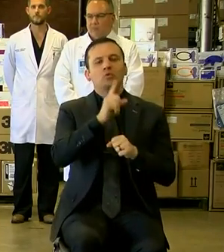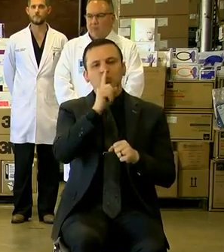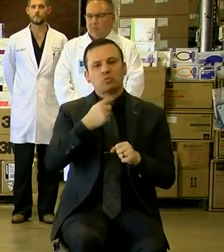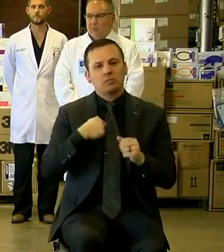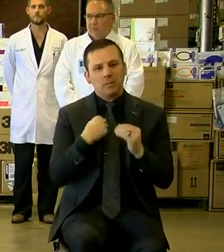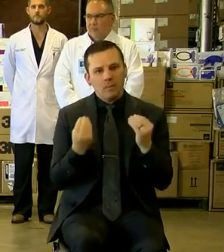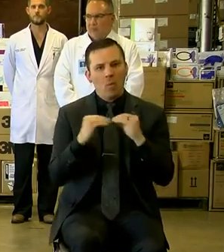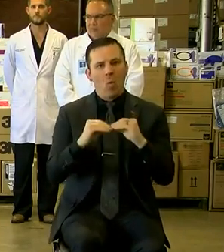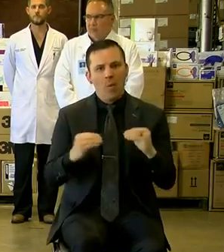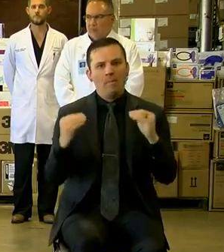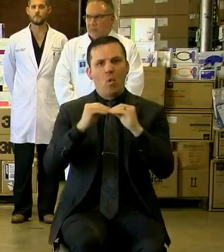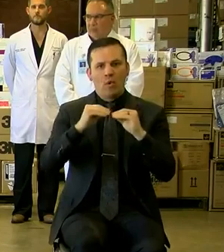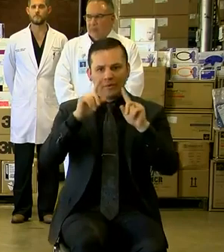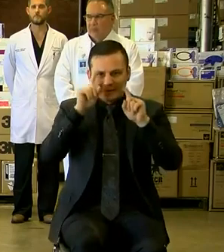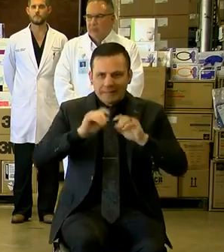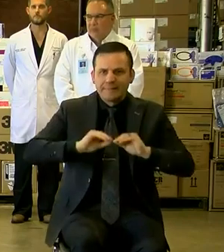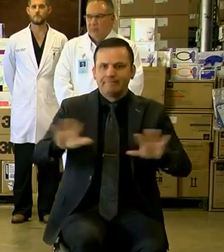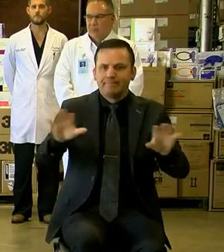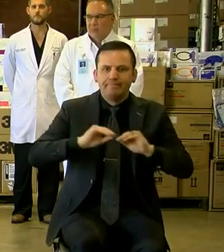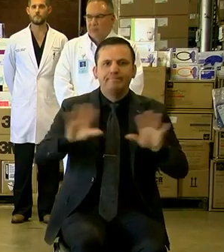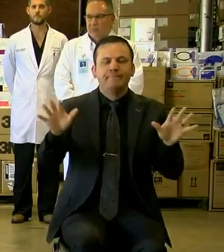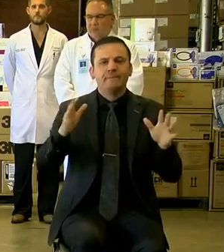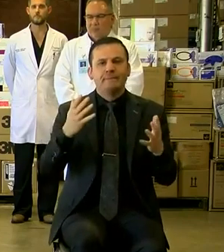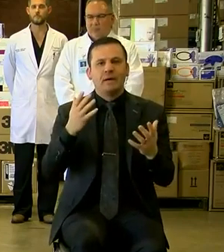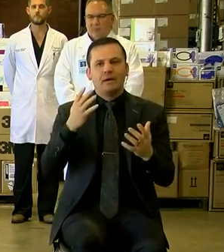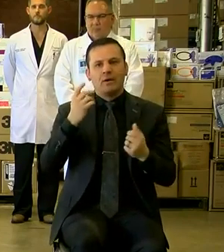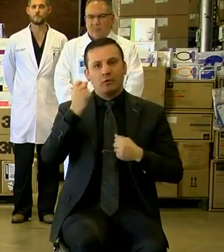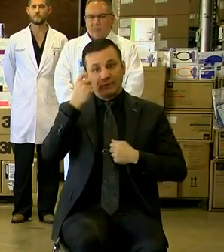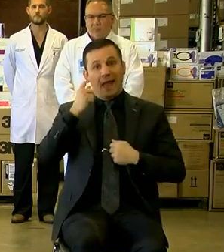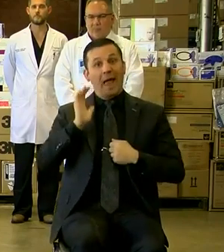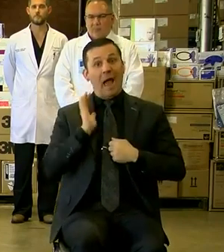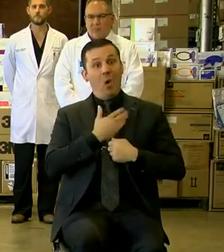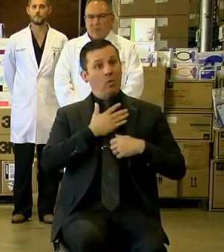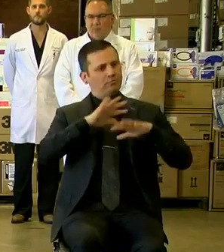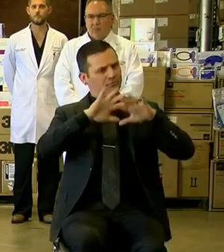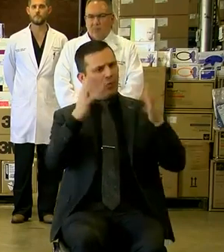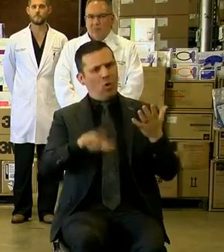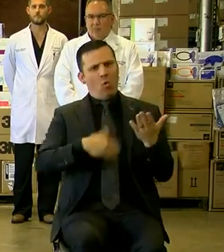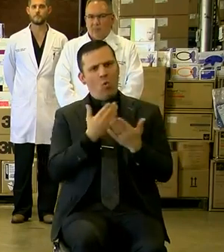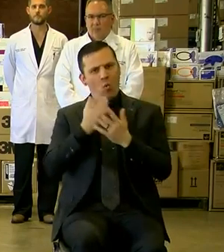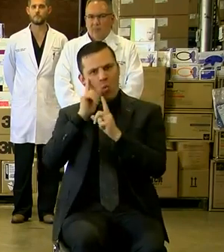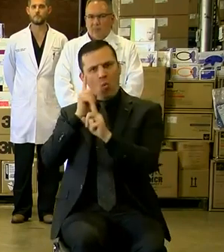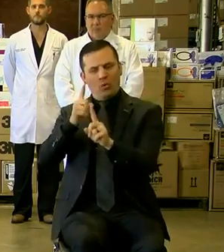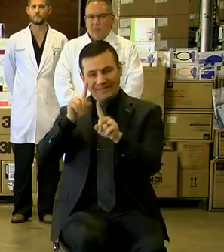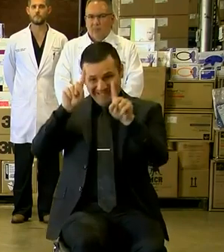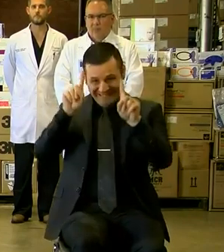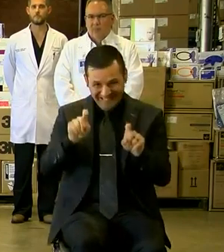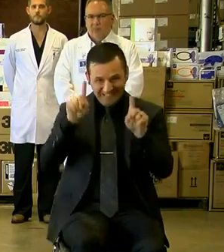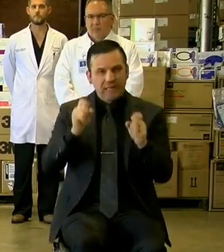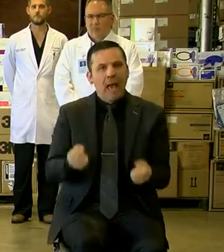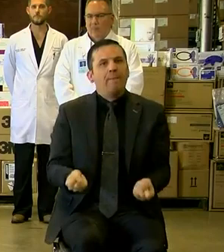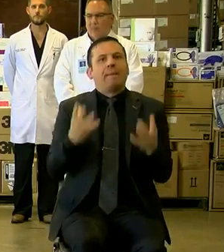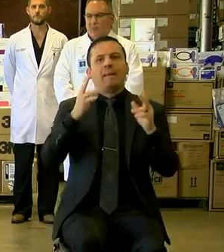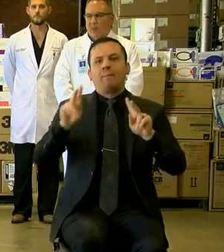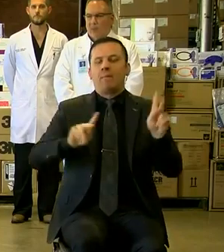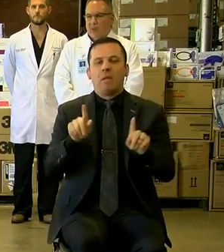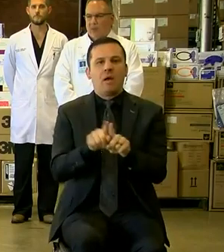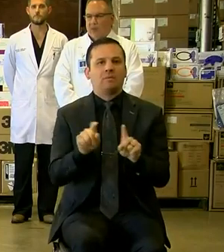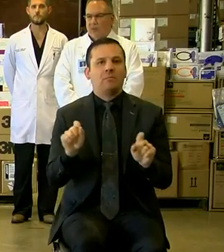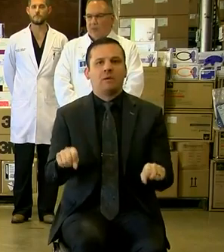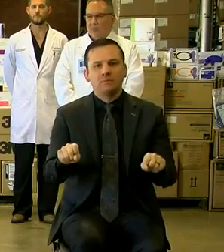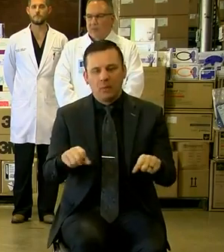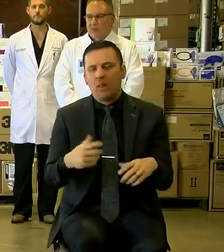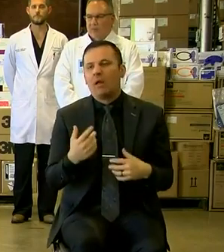tests are getting out understanding that our collective goal is to be able to test as many people as possible. I'm very proud of